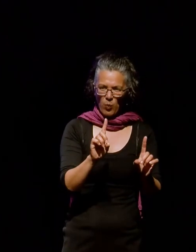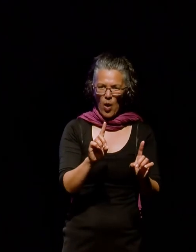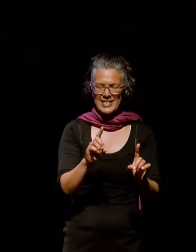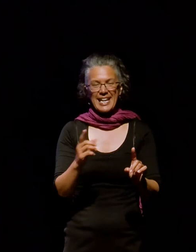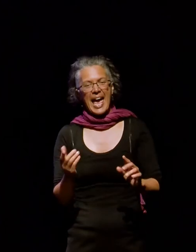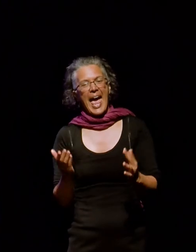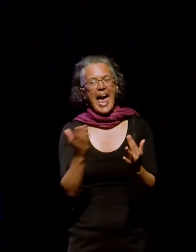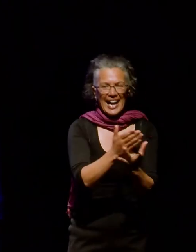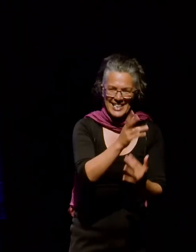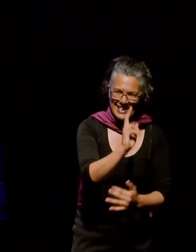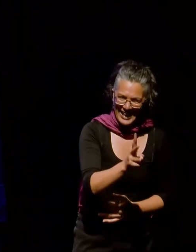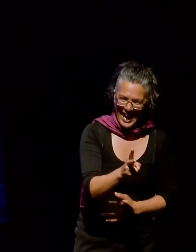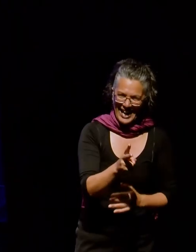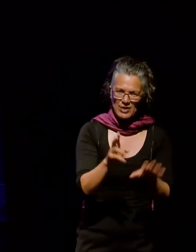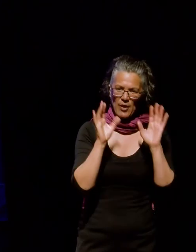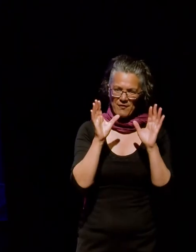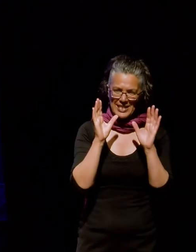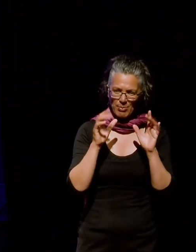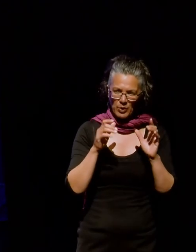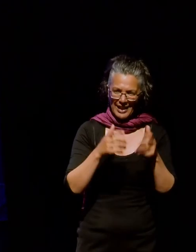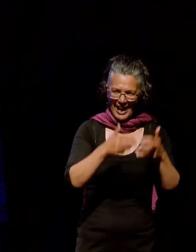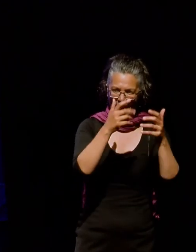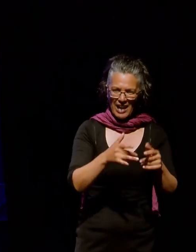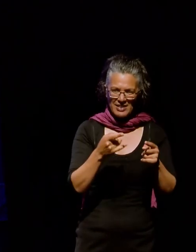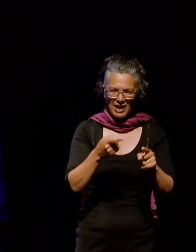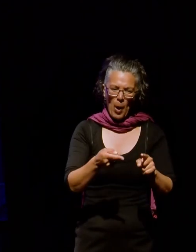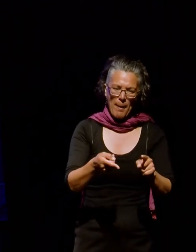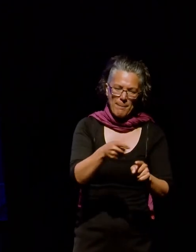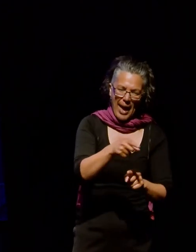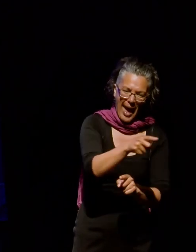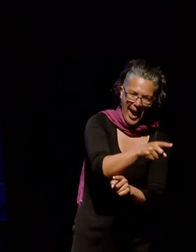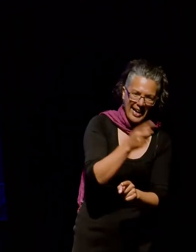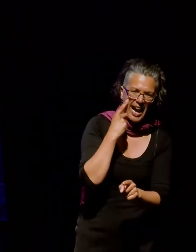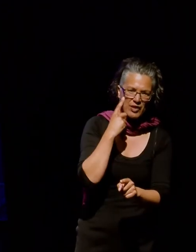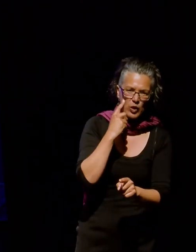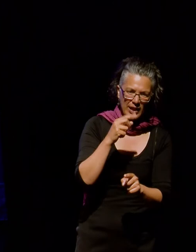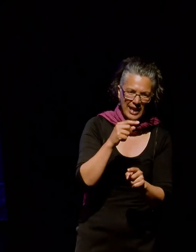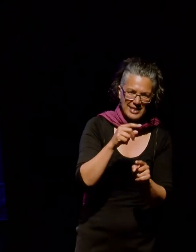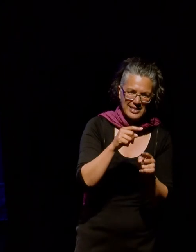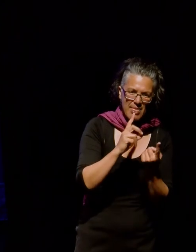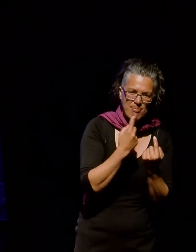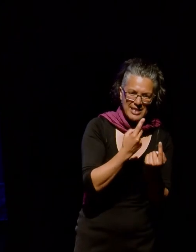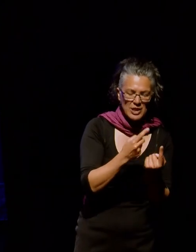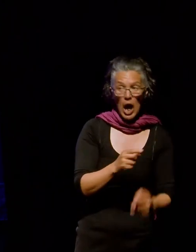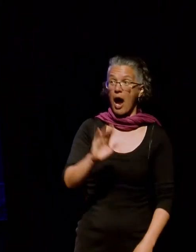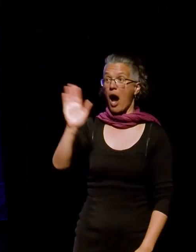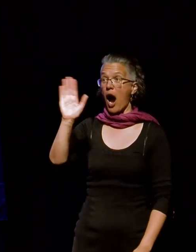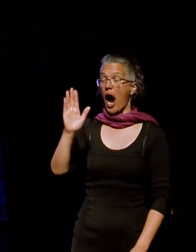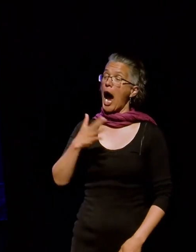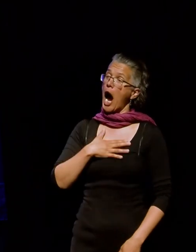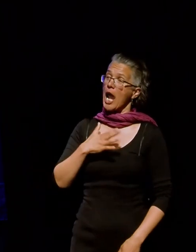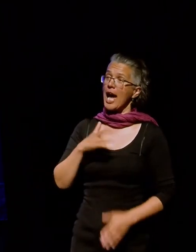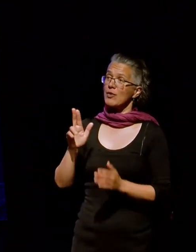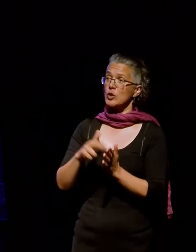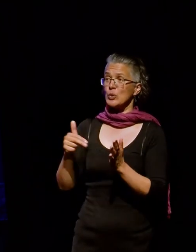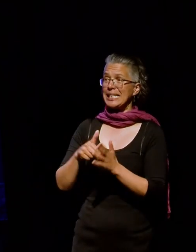back to our Facebook account and I started digging back through the messages. And they were all sort of, hi, I like the New Zealand cricket team. Hi, how